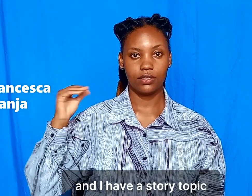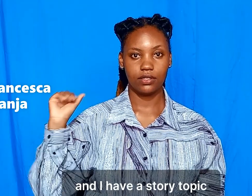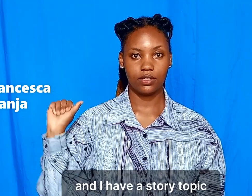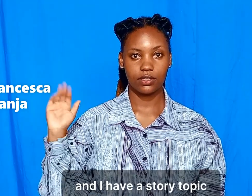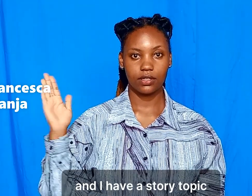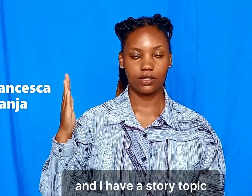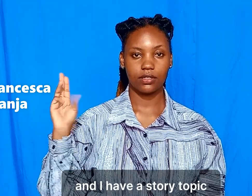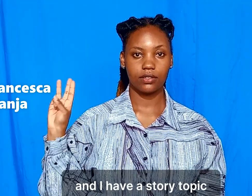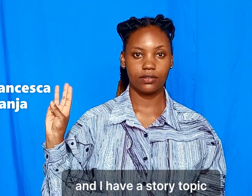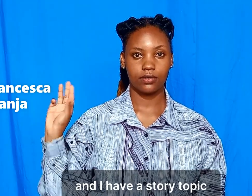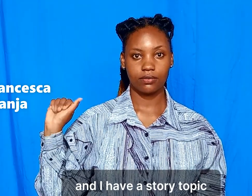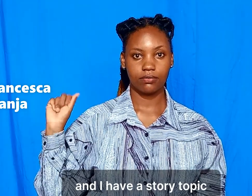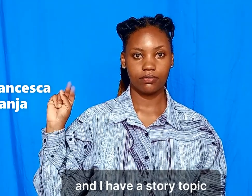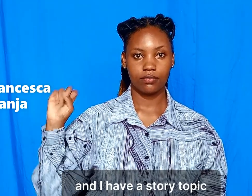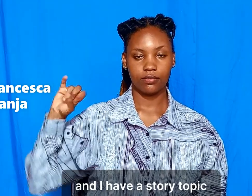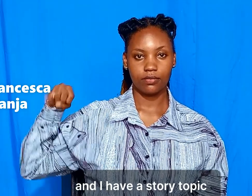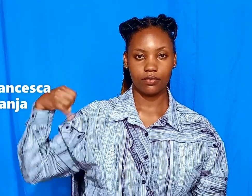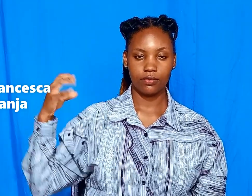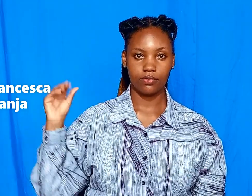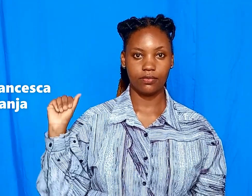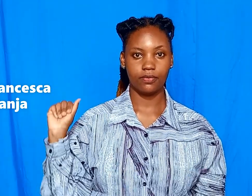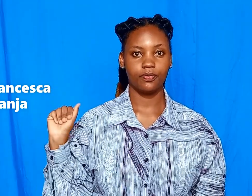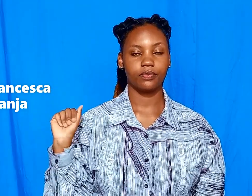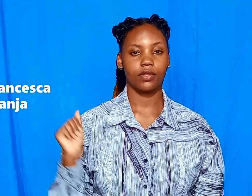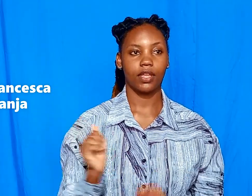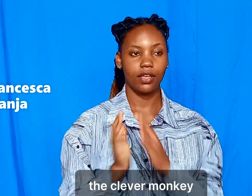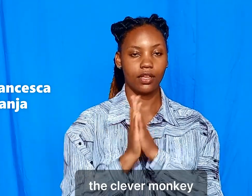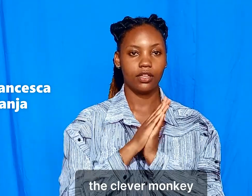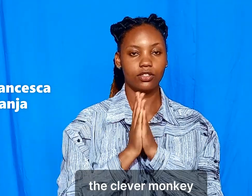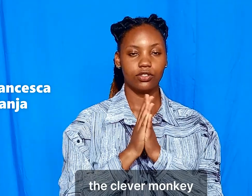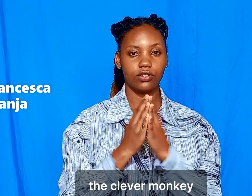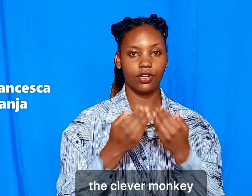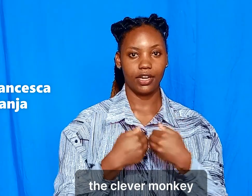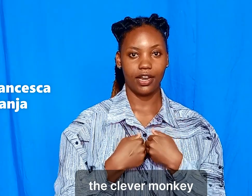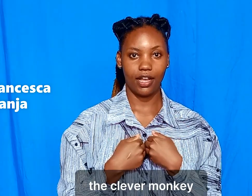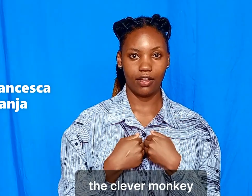story, topic, the clever monkey.